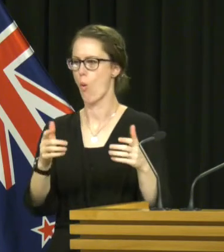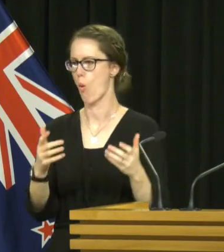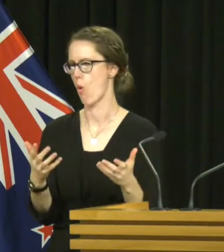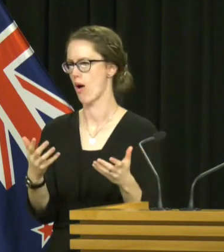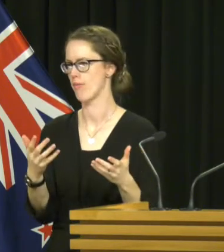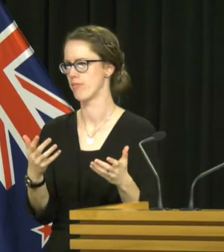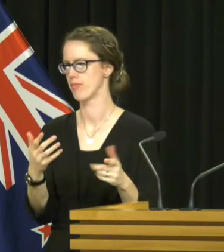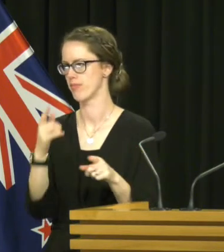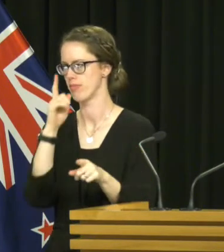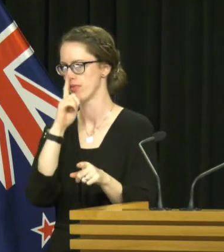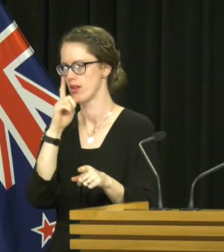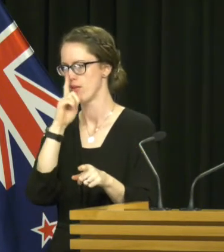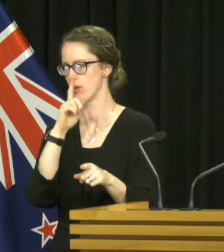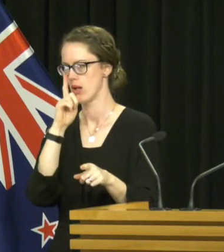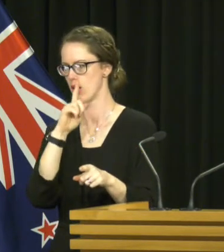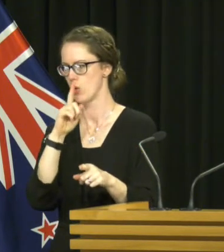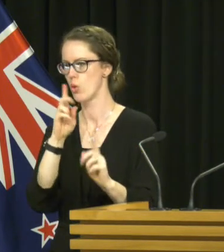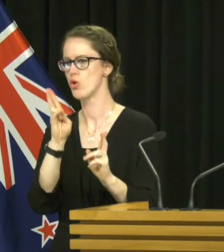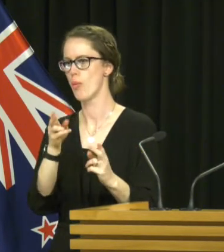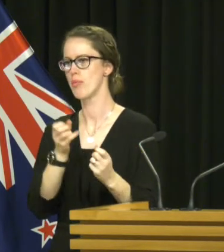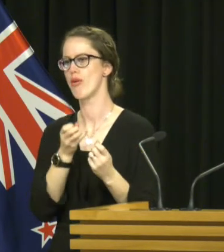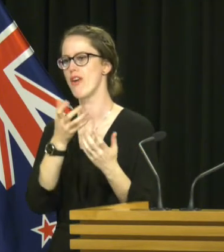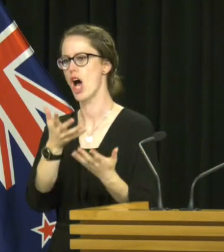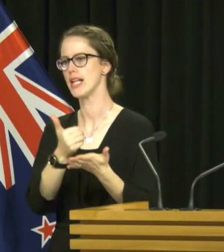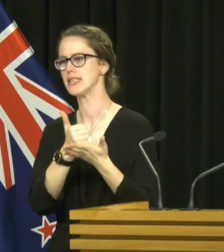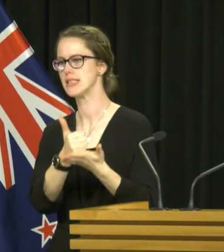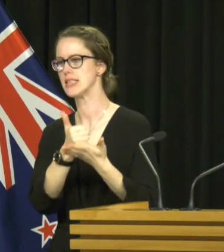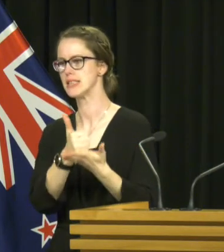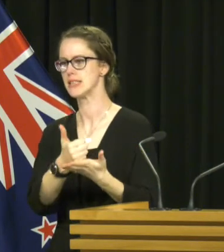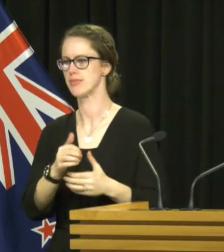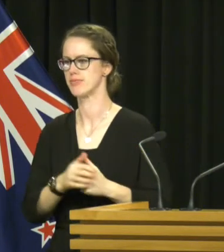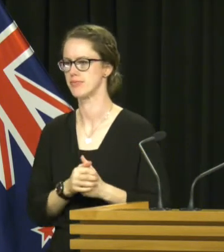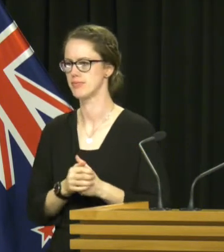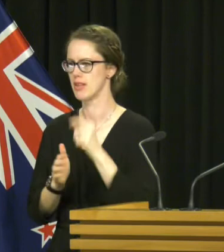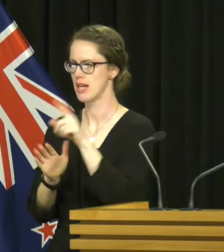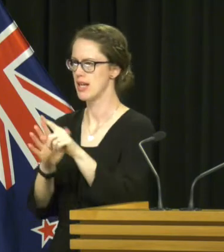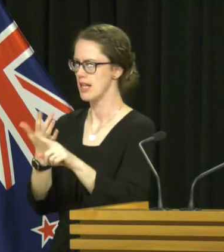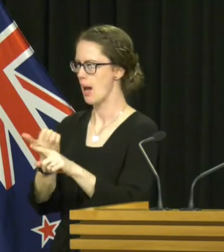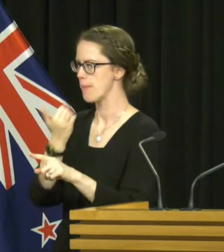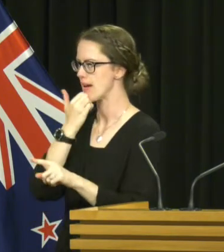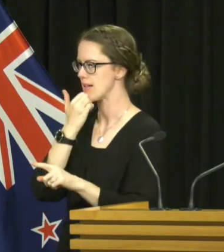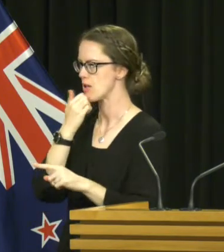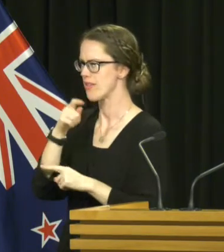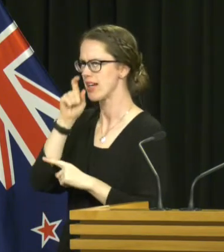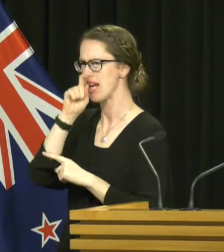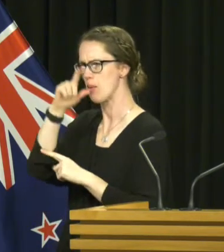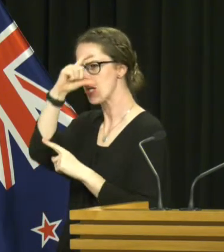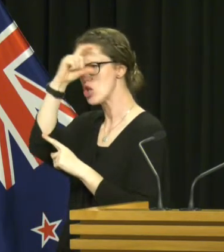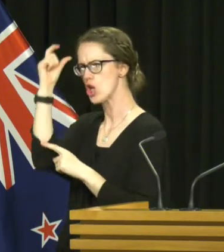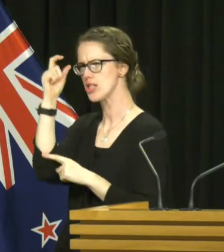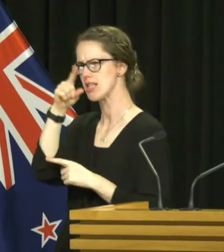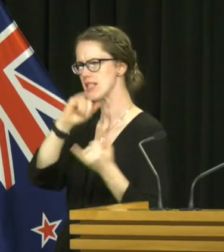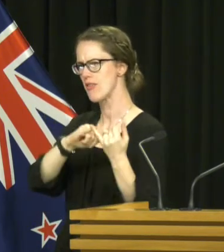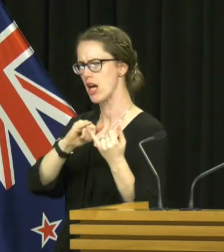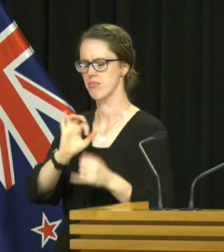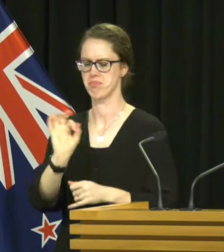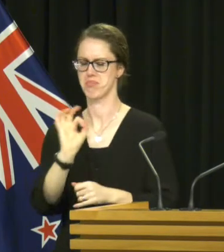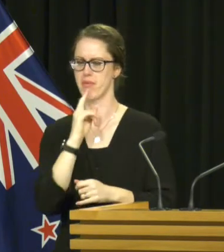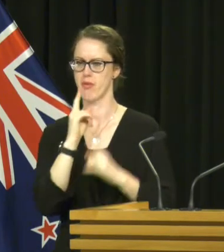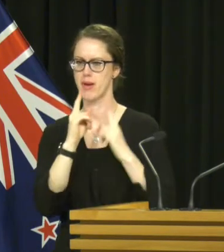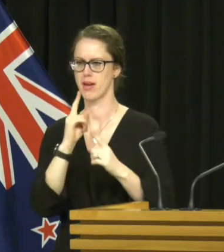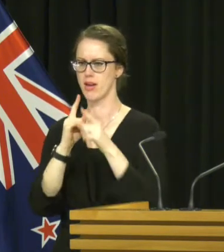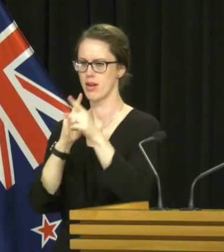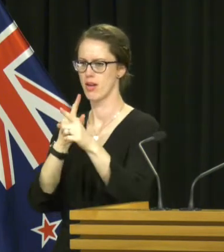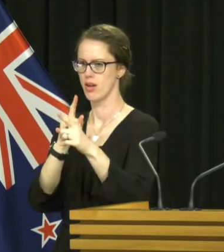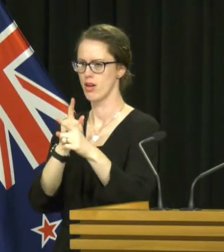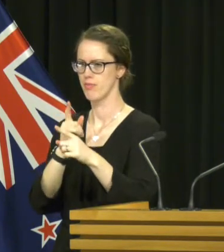or those who otherwise might usually provide consular assistance. Do you have any updates on the present of the Kiwibunds in Syria? More. Well, the addition of